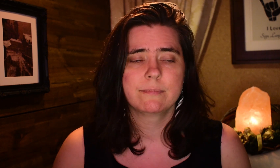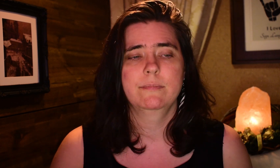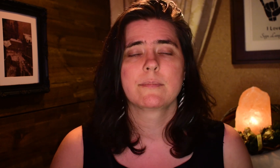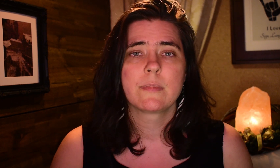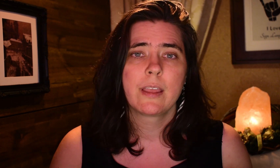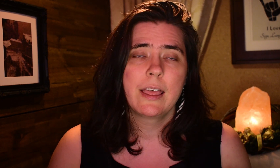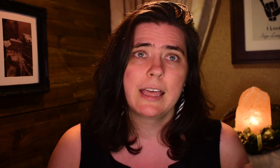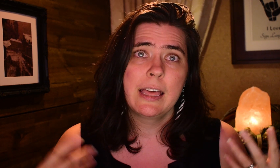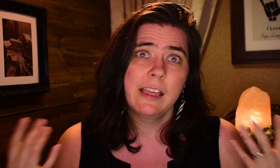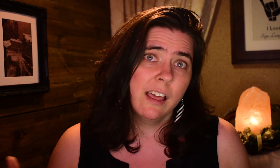in sign language.